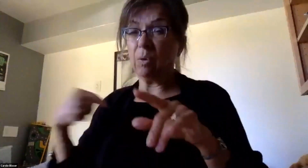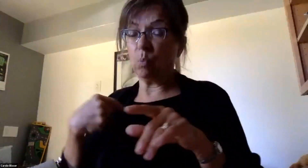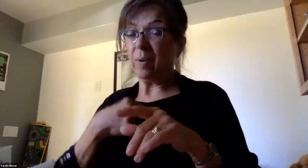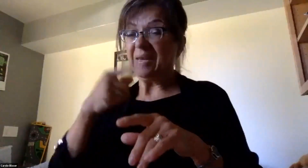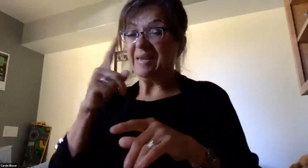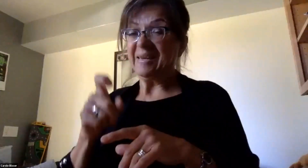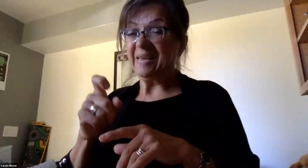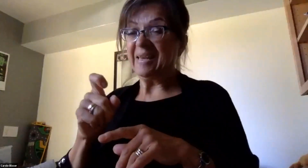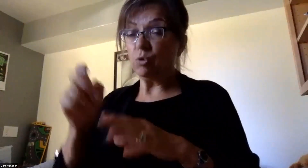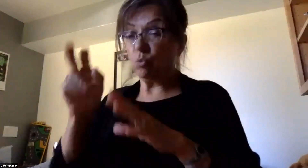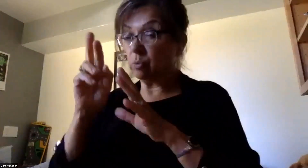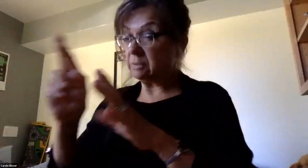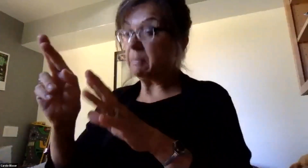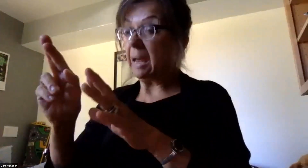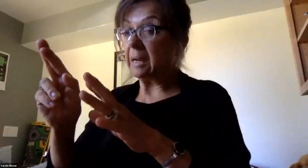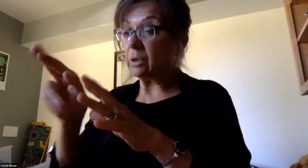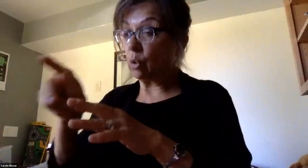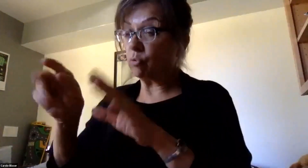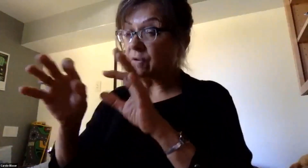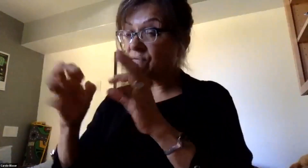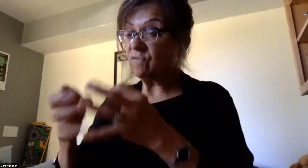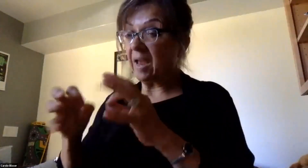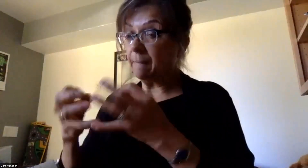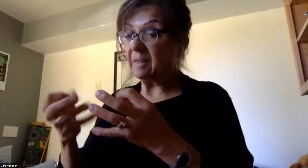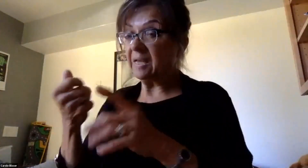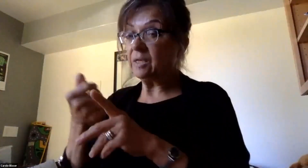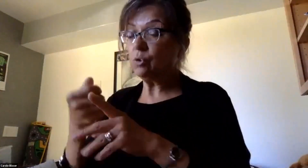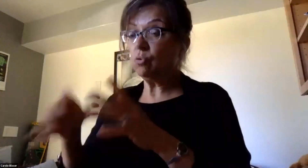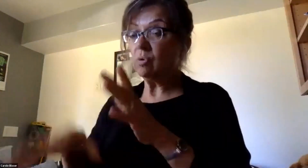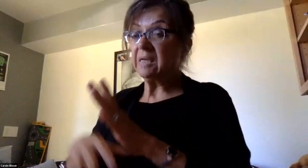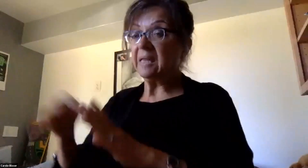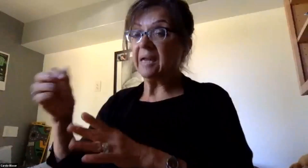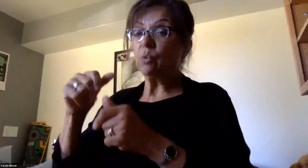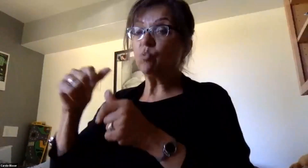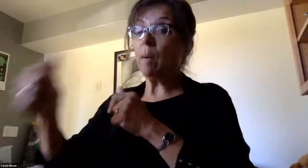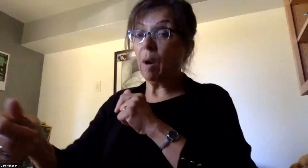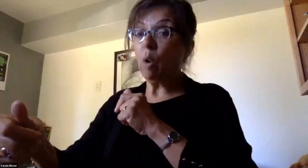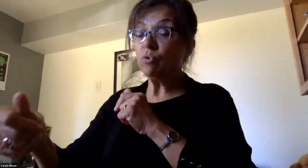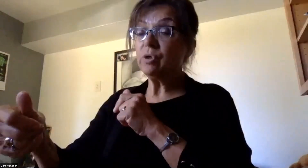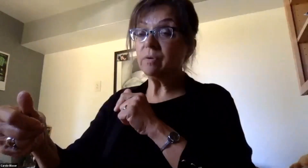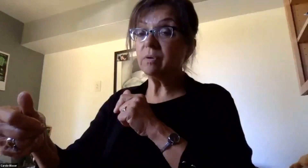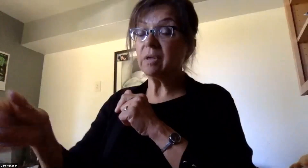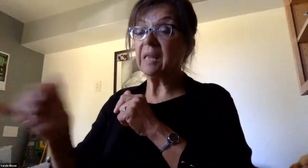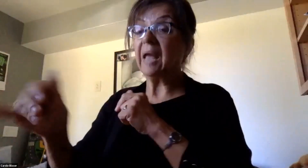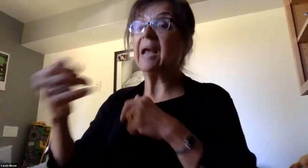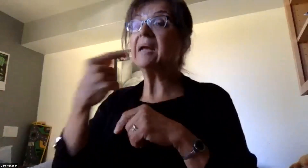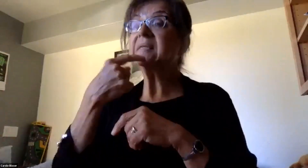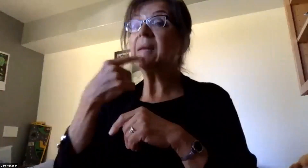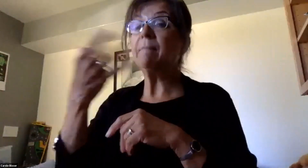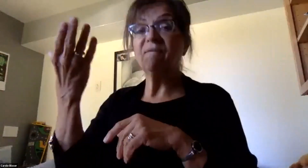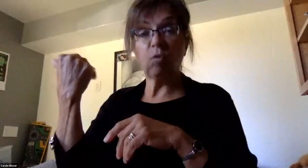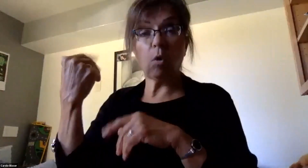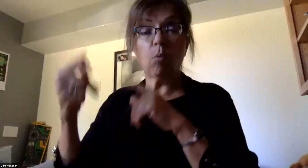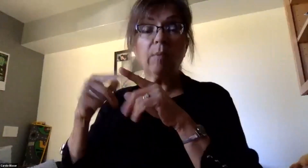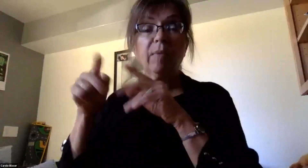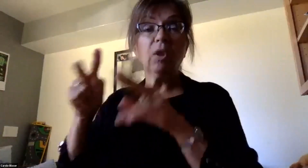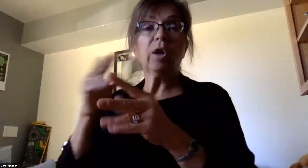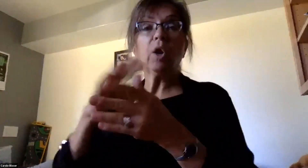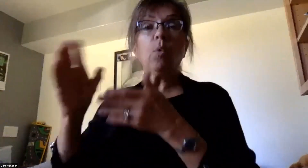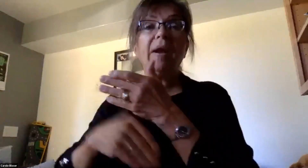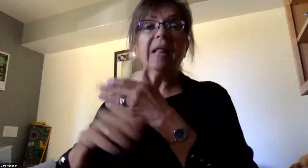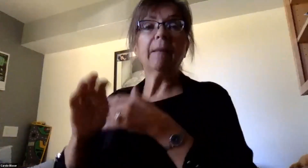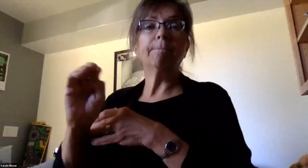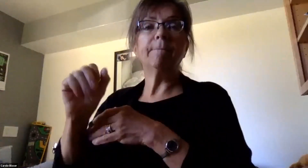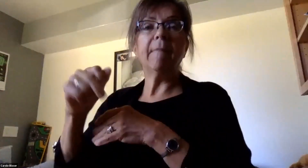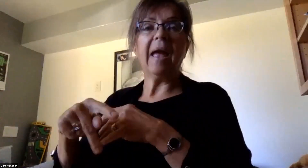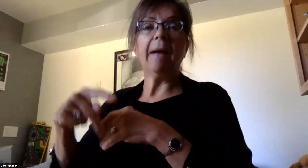respectful of those families that selected the remote option. As I mentioned earlier, when we look at our curriculum maps, we need to